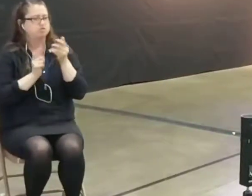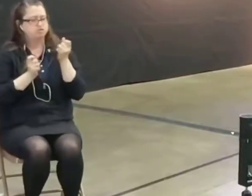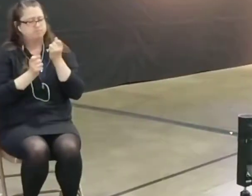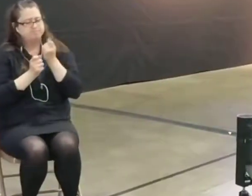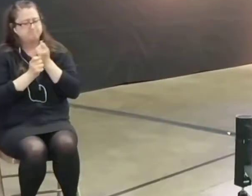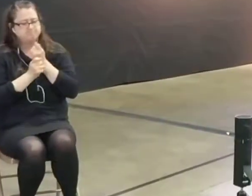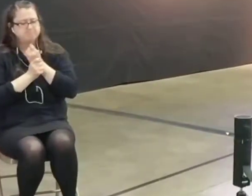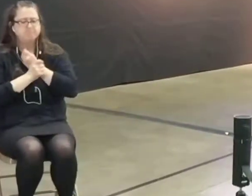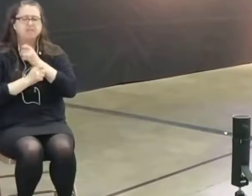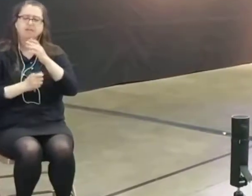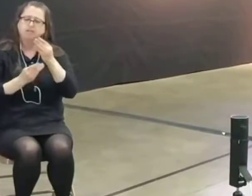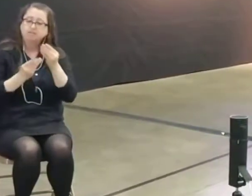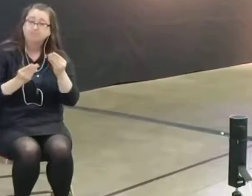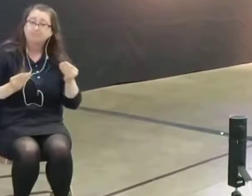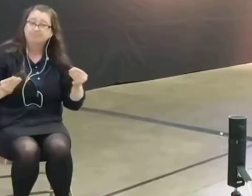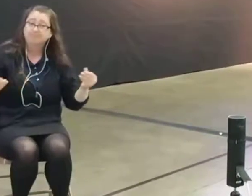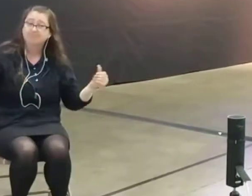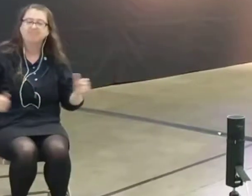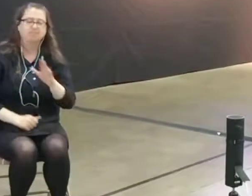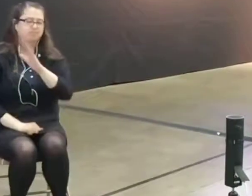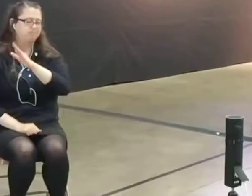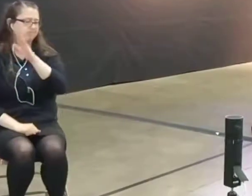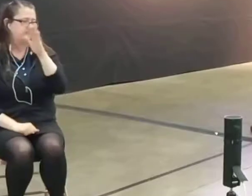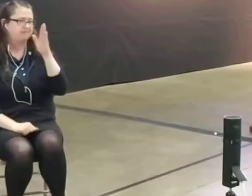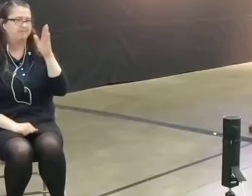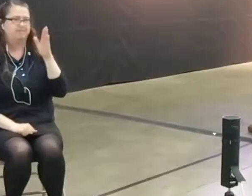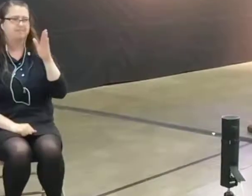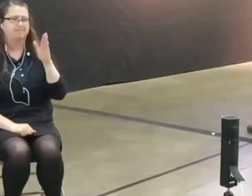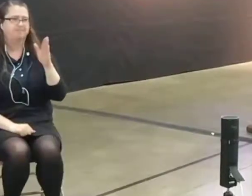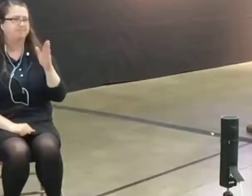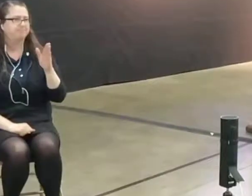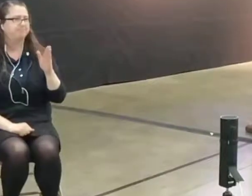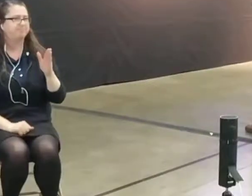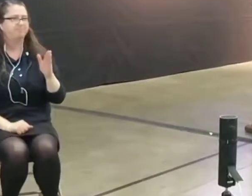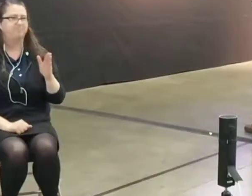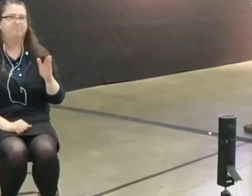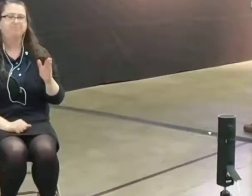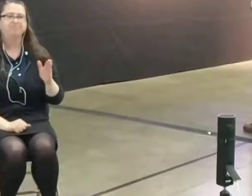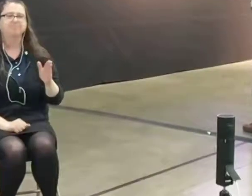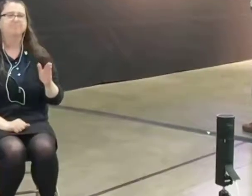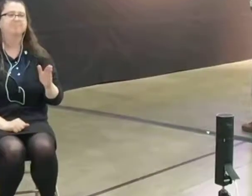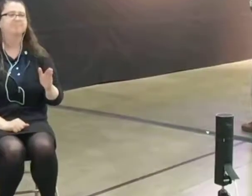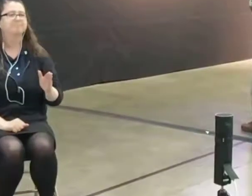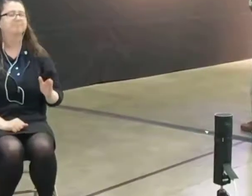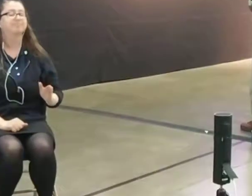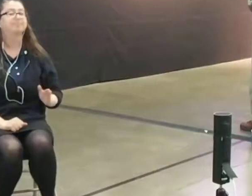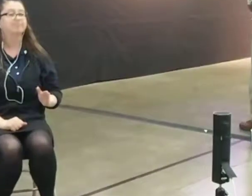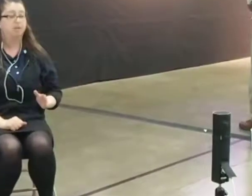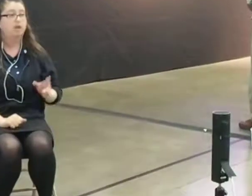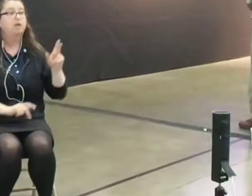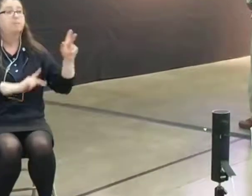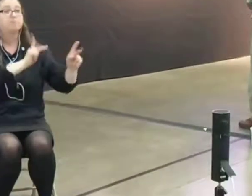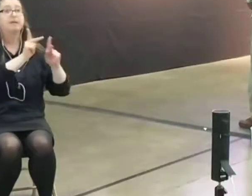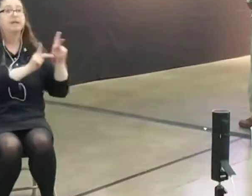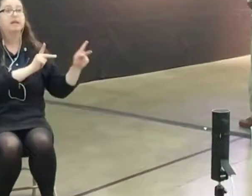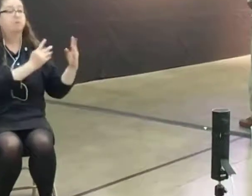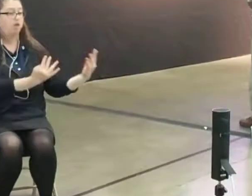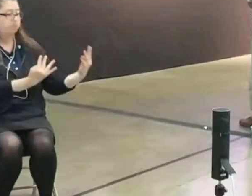you, they never hear you. And they will